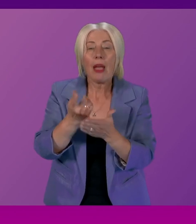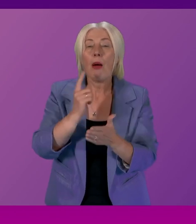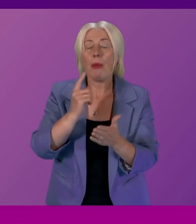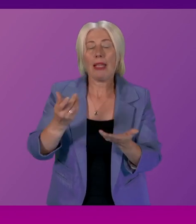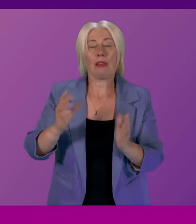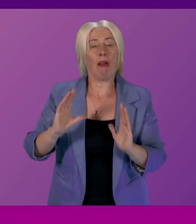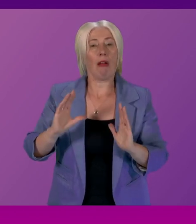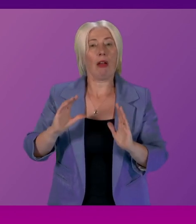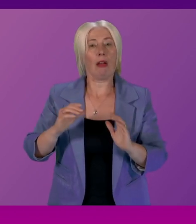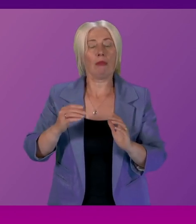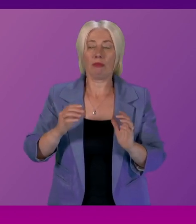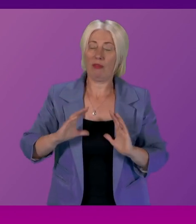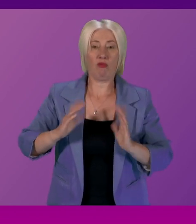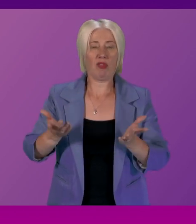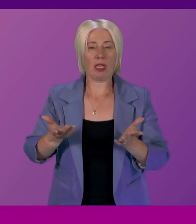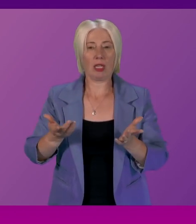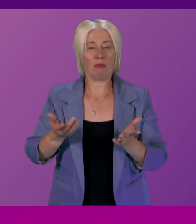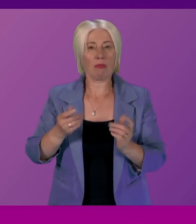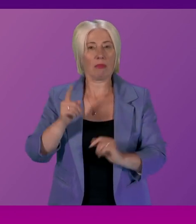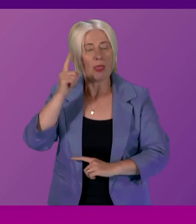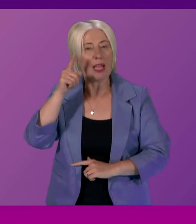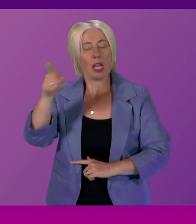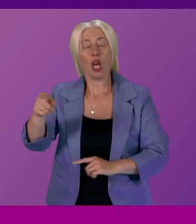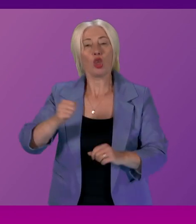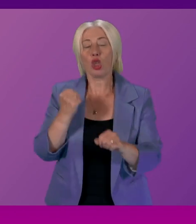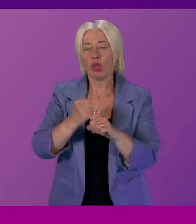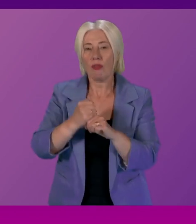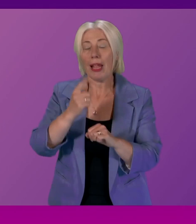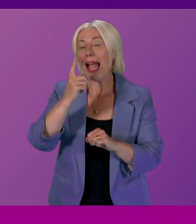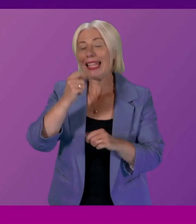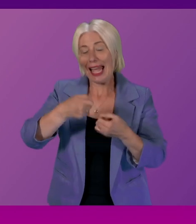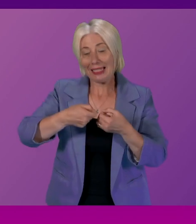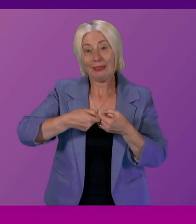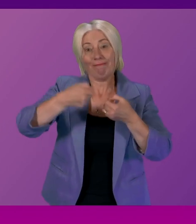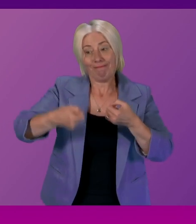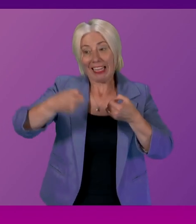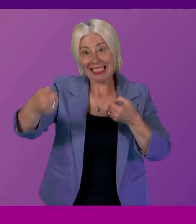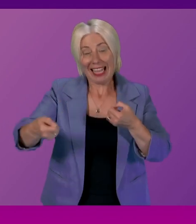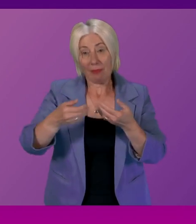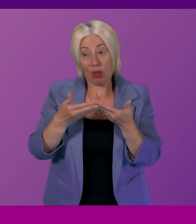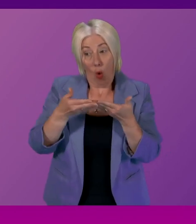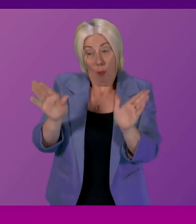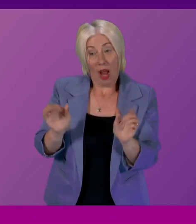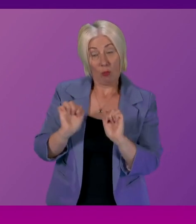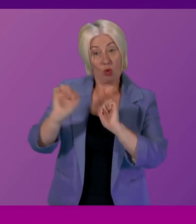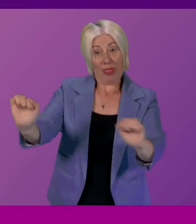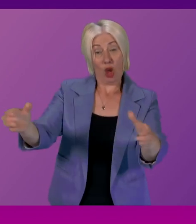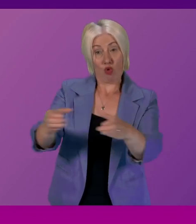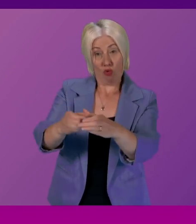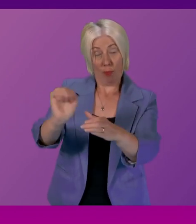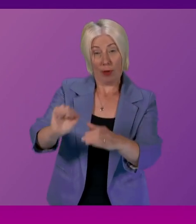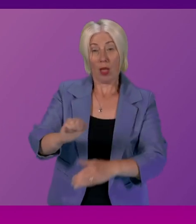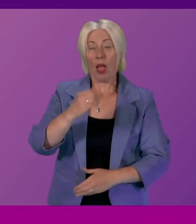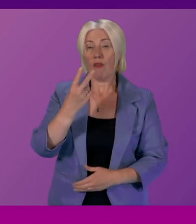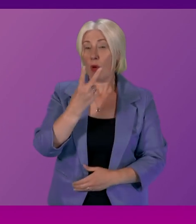it's entirely within the competence of the Scottish government to extend free concessionary travel to this group it was within the 22